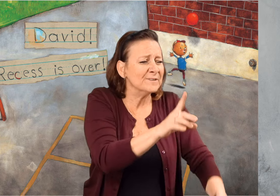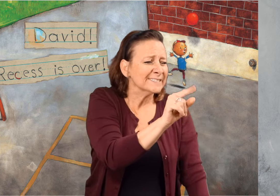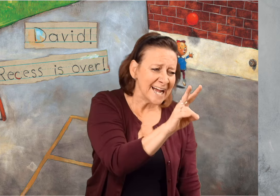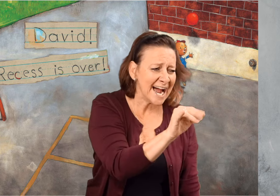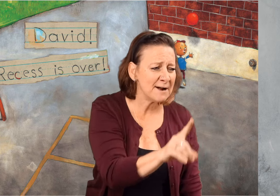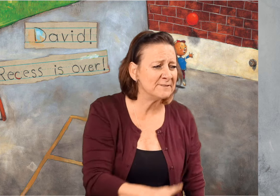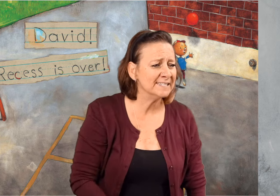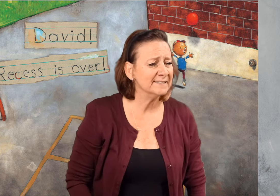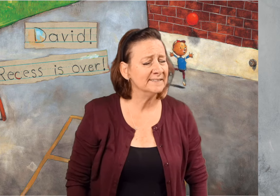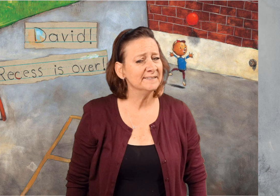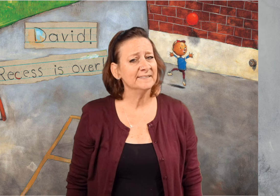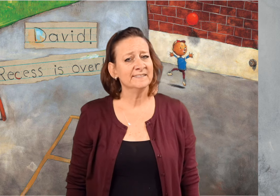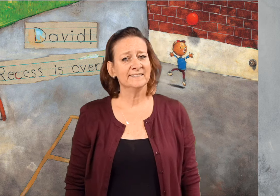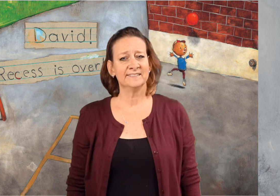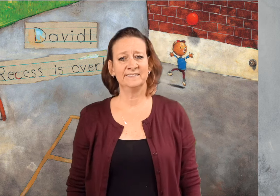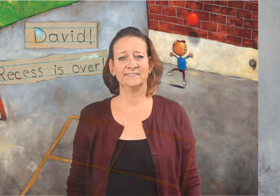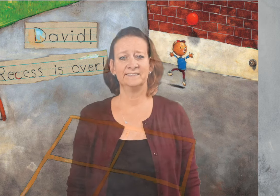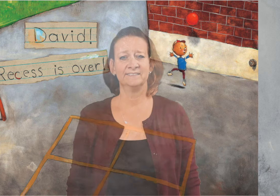David, recess is over.